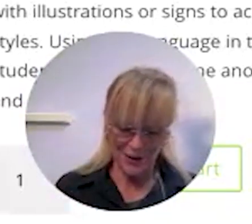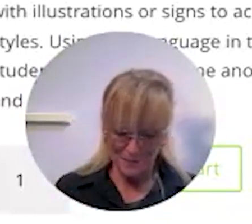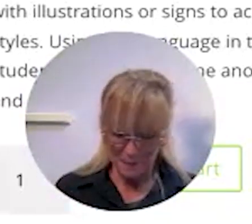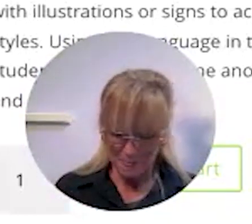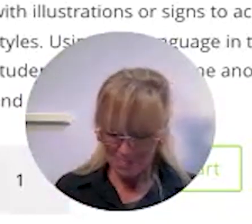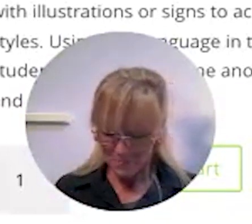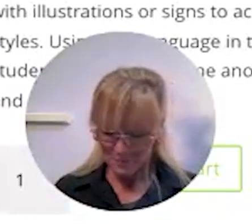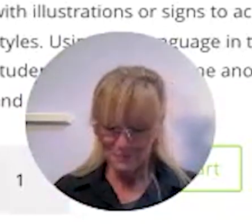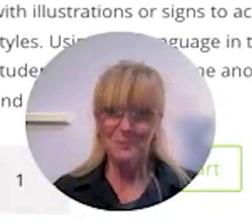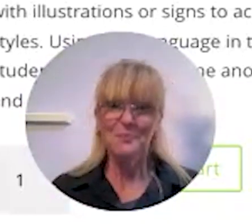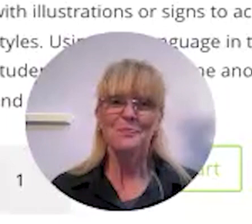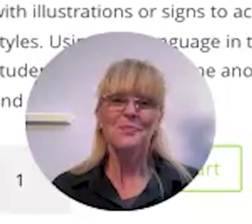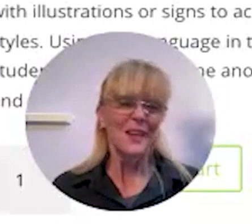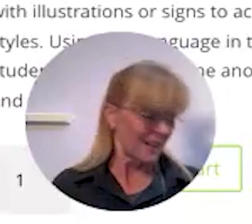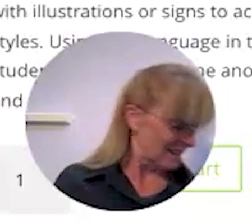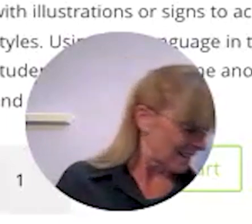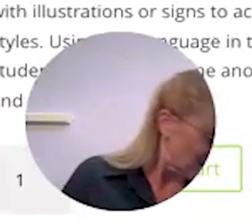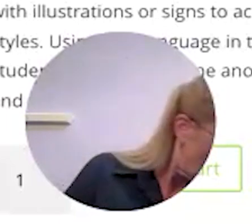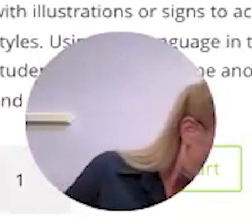thing here